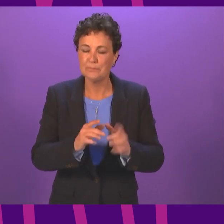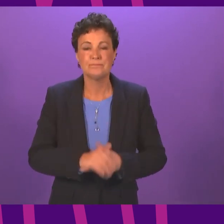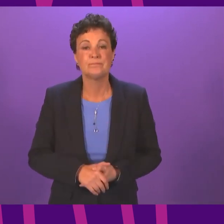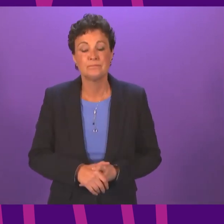is a statement by